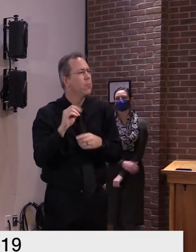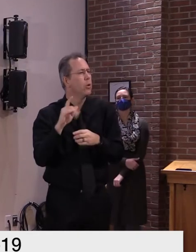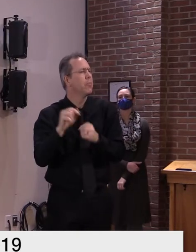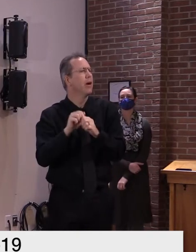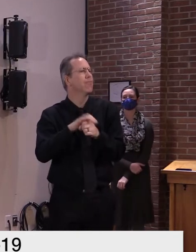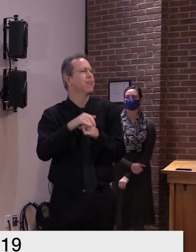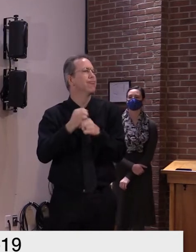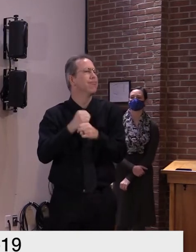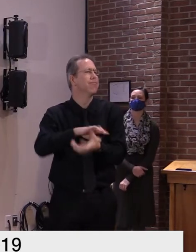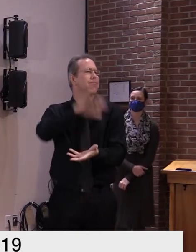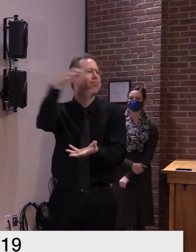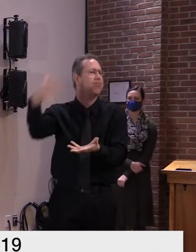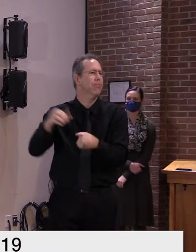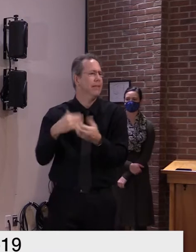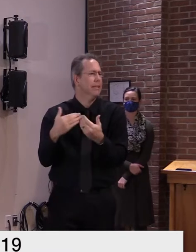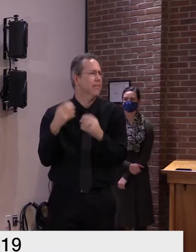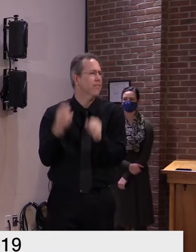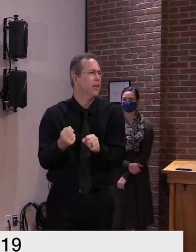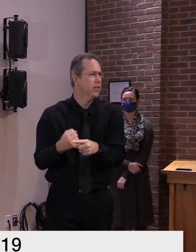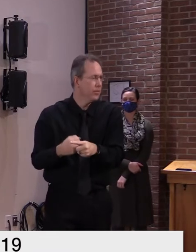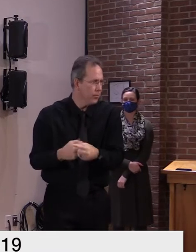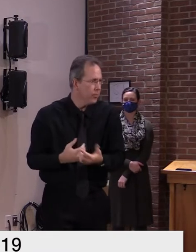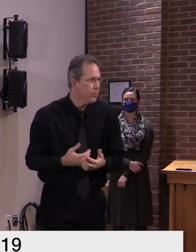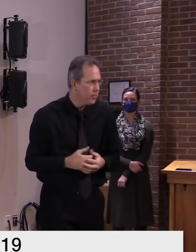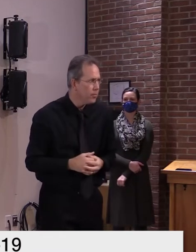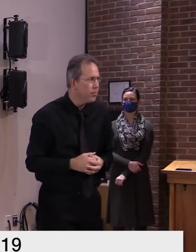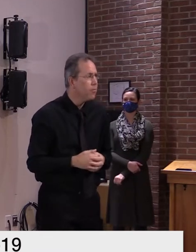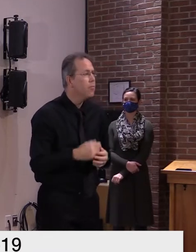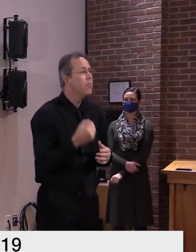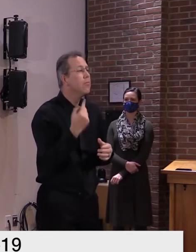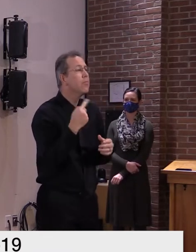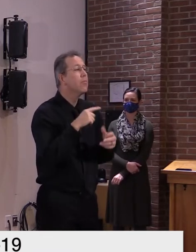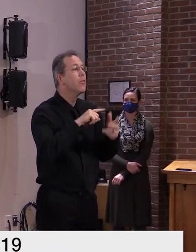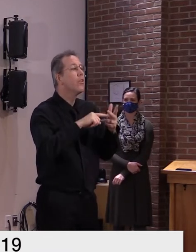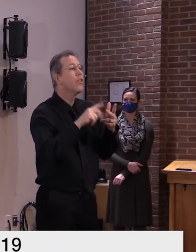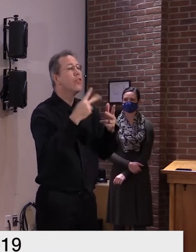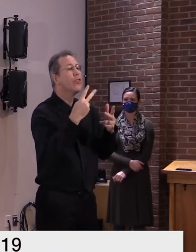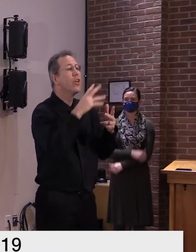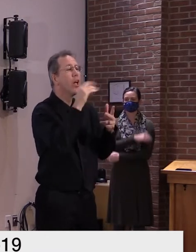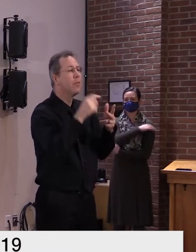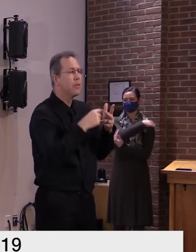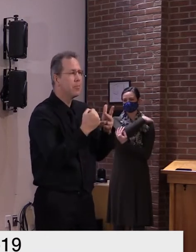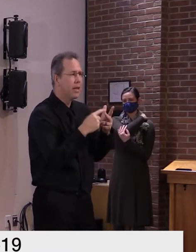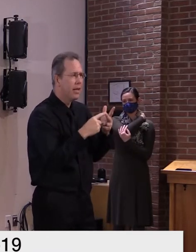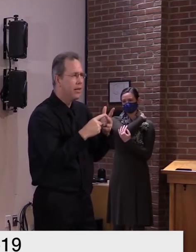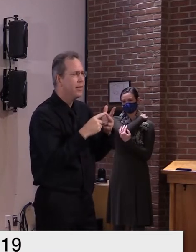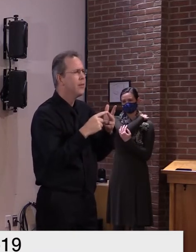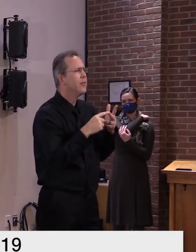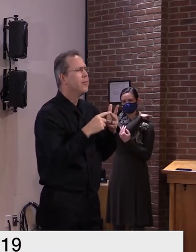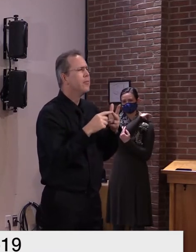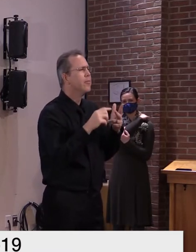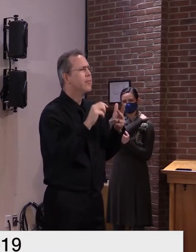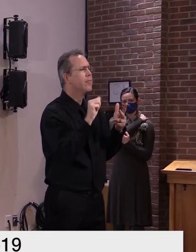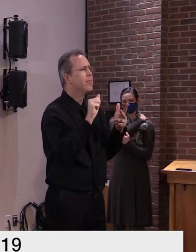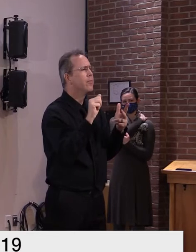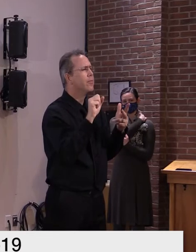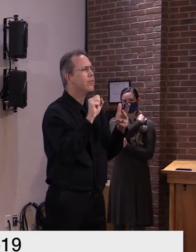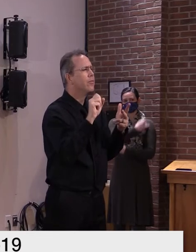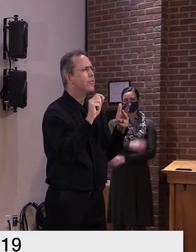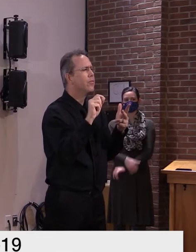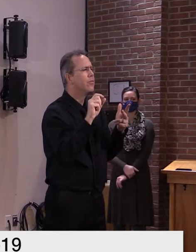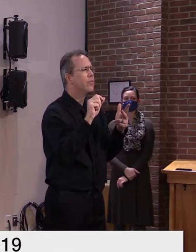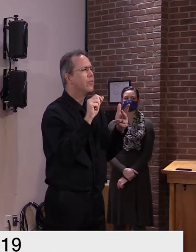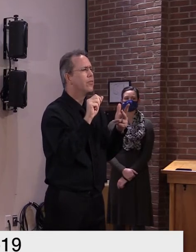astrazeneca trials and that's the one that nationally keeps getting named as one that could potentially get authorization next